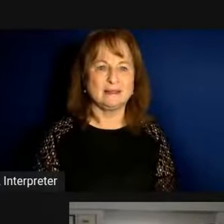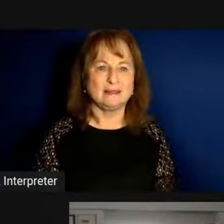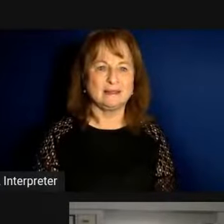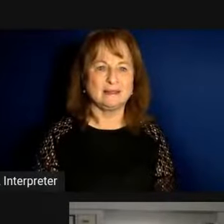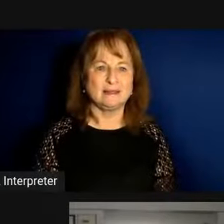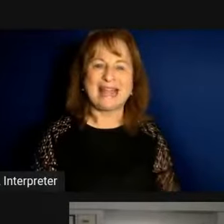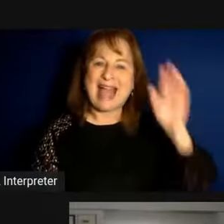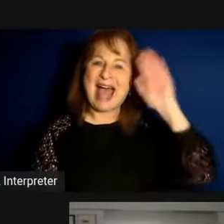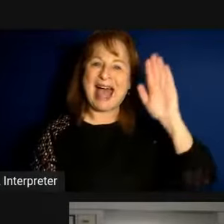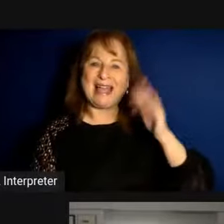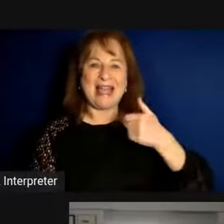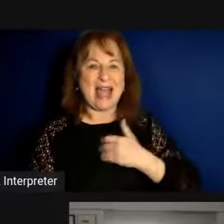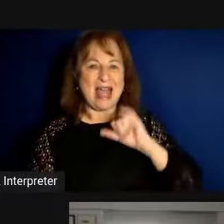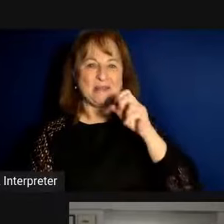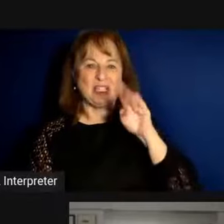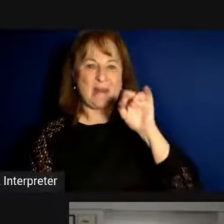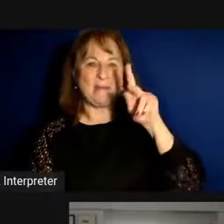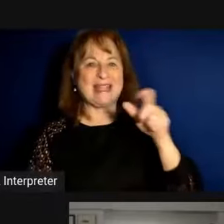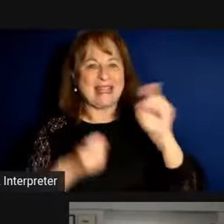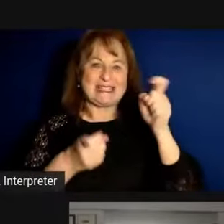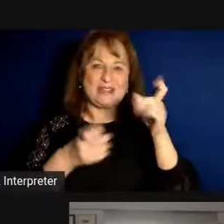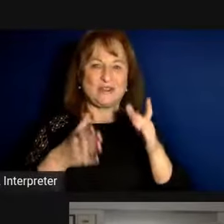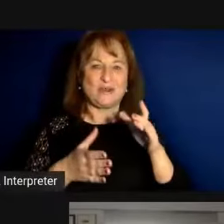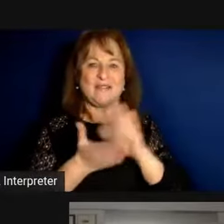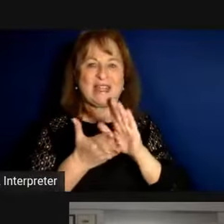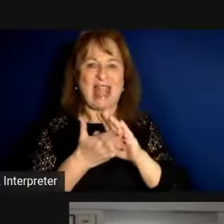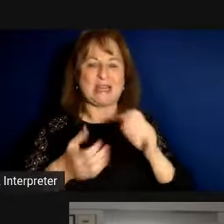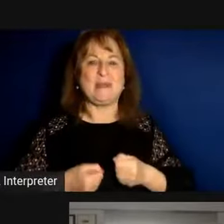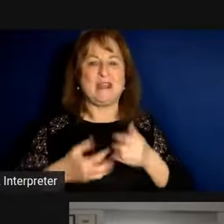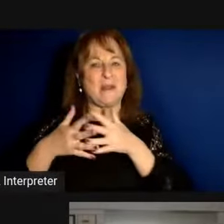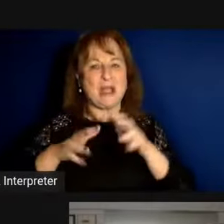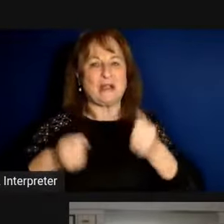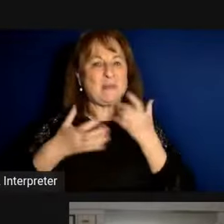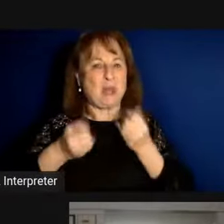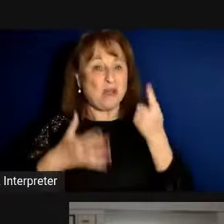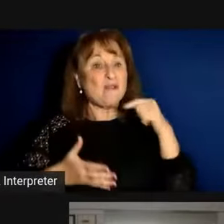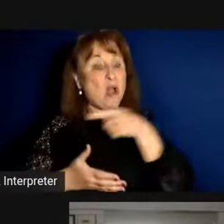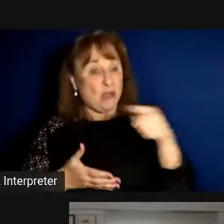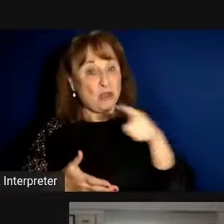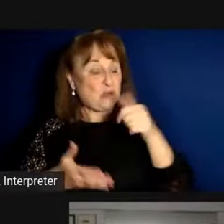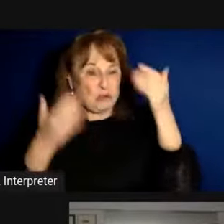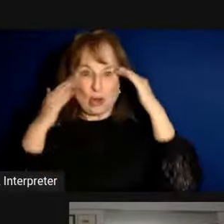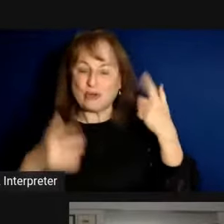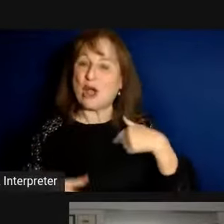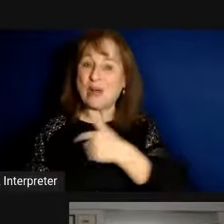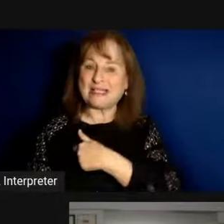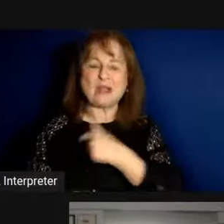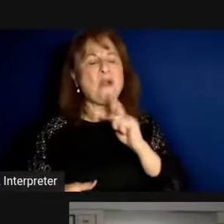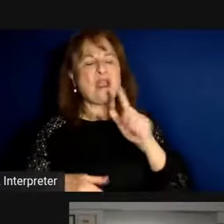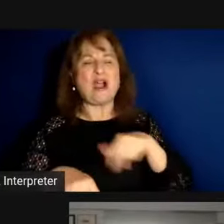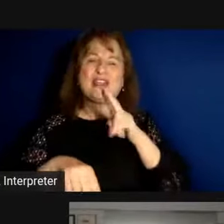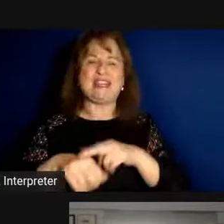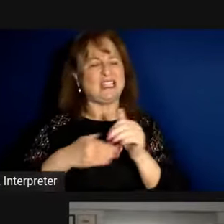Hi, I'm Jen Benka, the Executive Director of the Academy of American Poets. For those of you who don't know us, we're the nation's